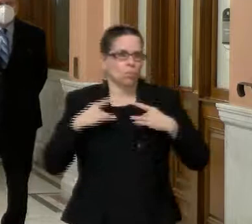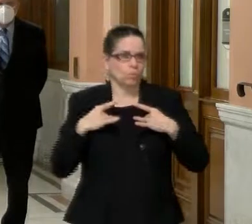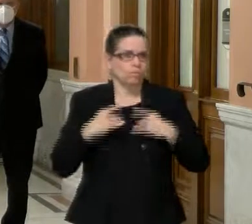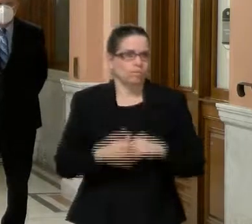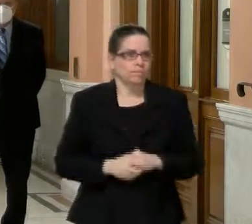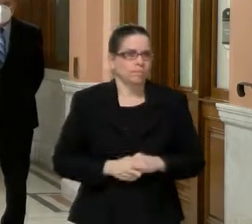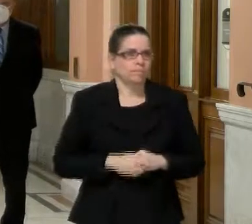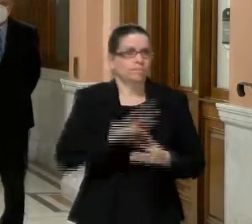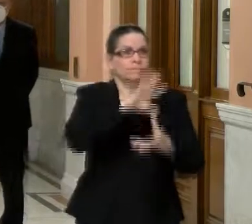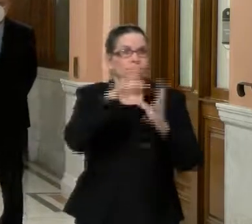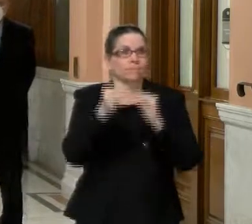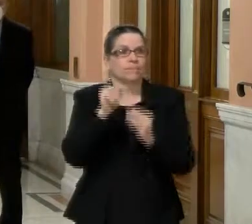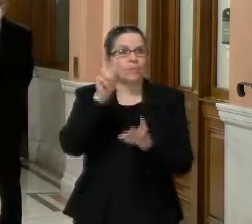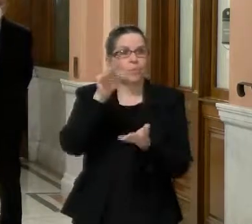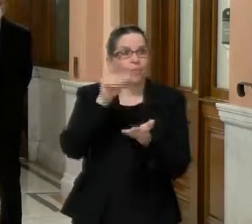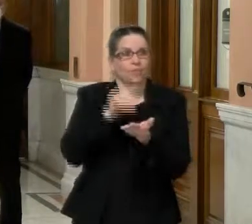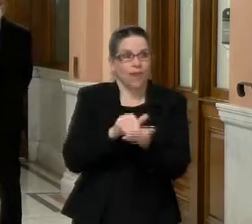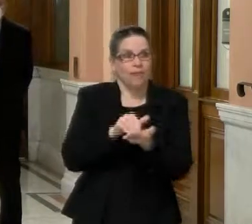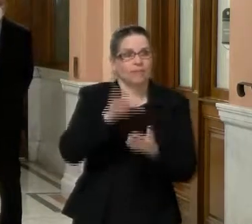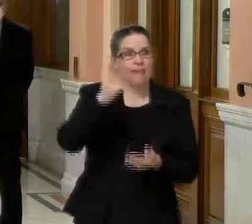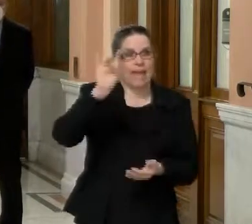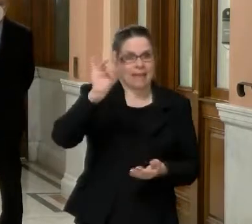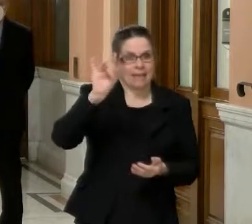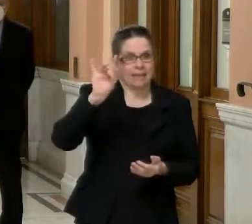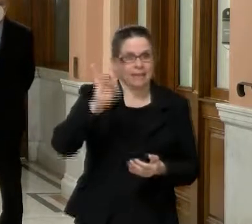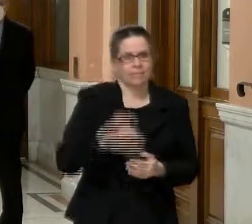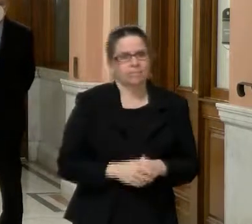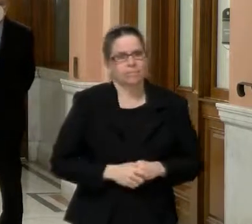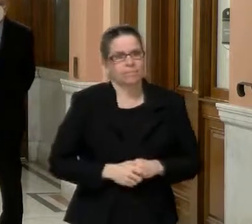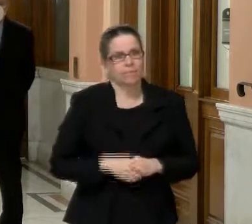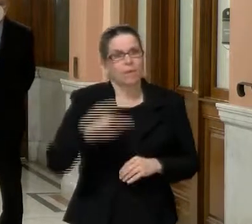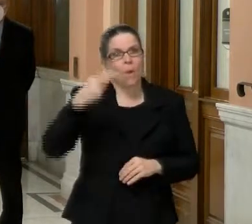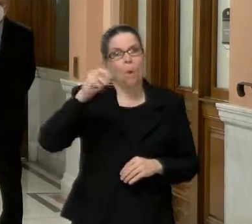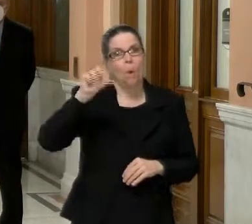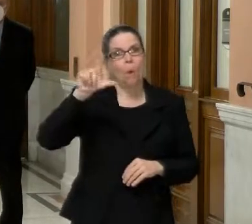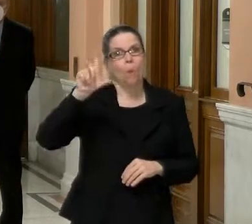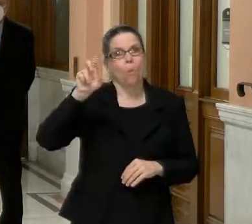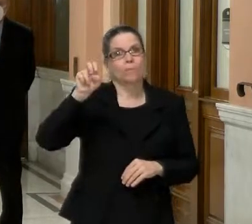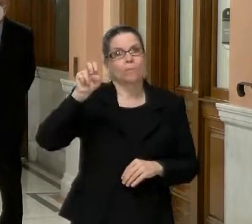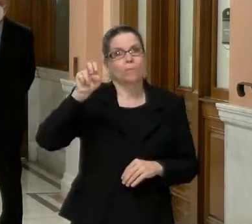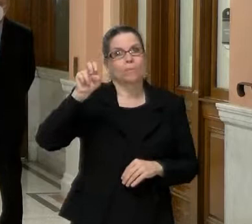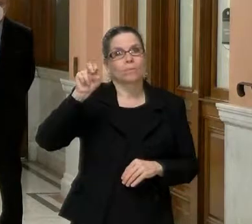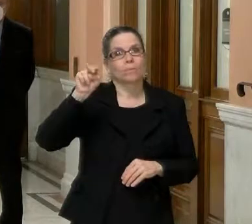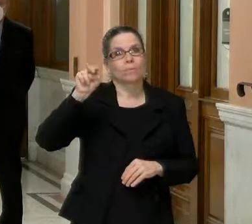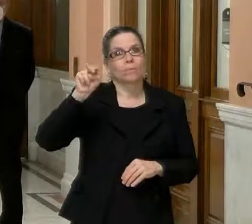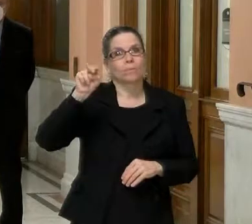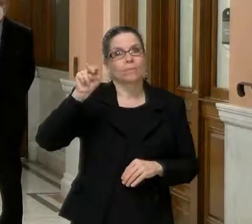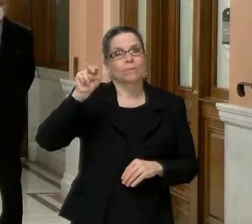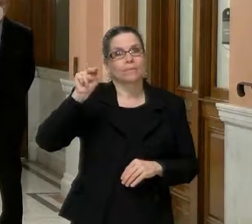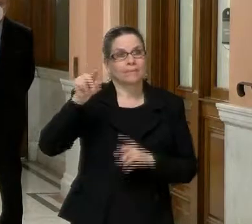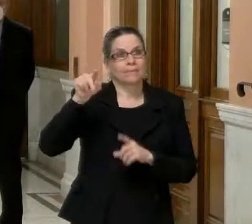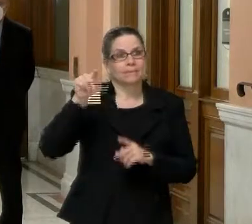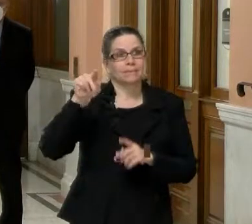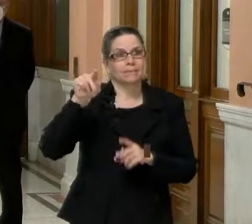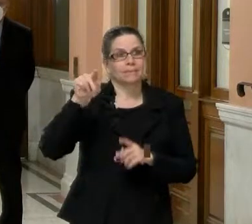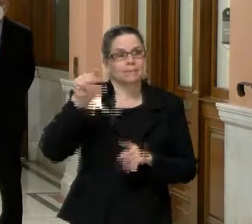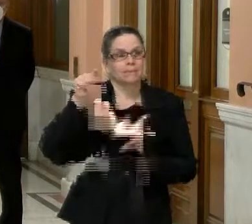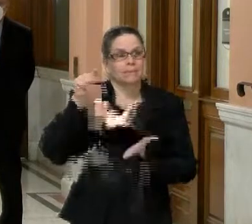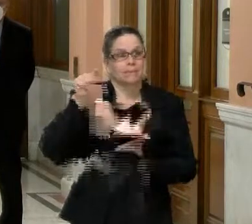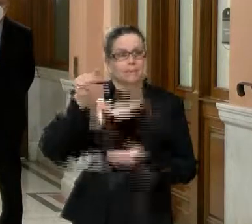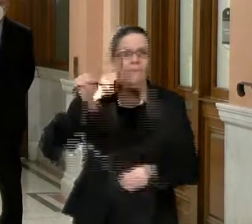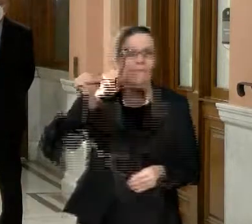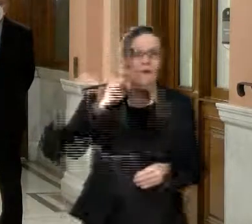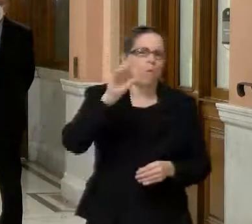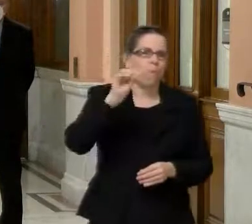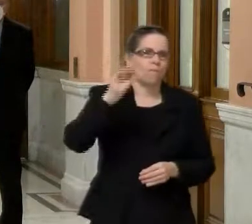for a total of 2008 cases, uh, the town of Holden, another 105 cases this week,